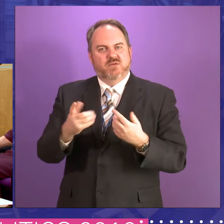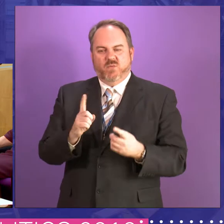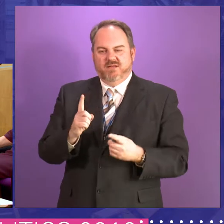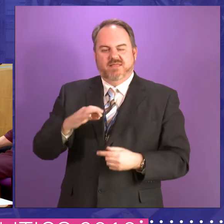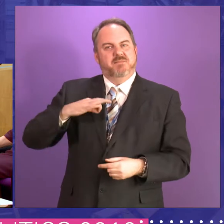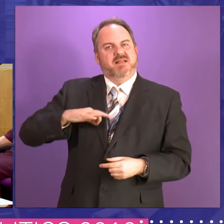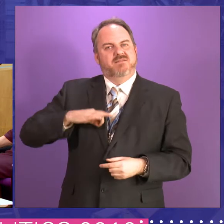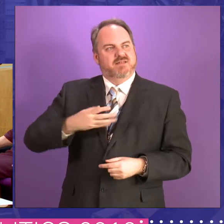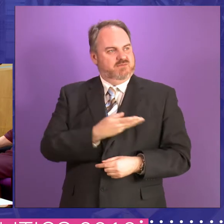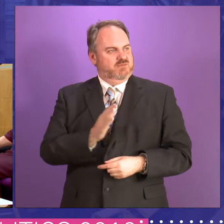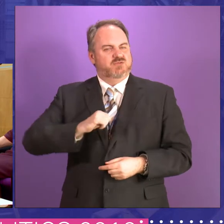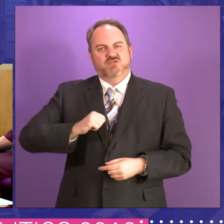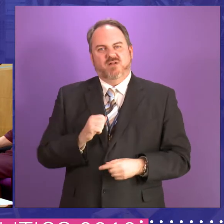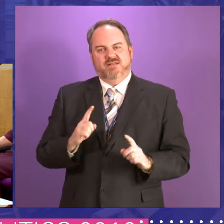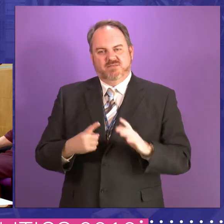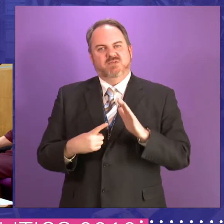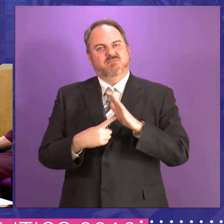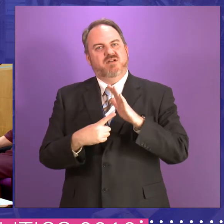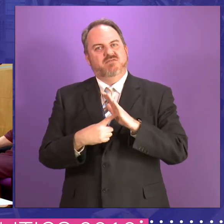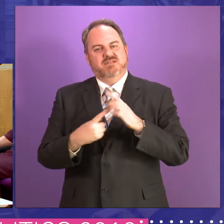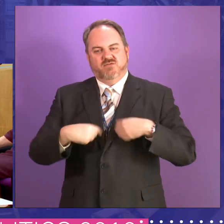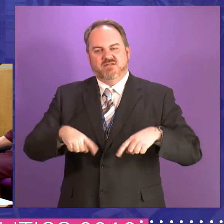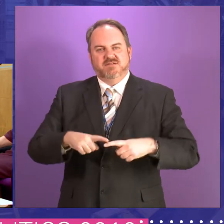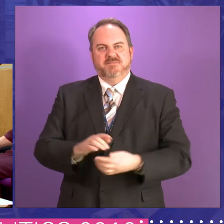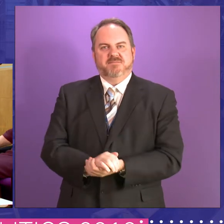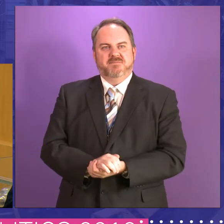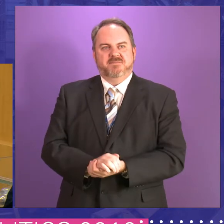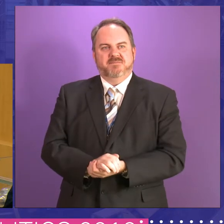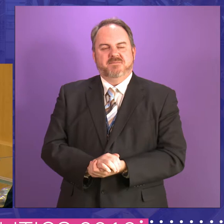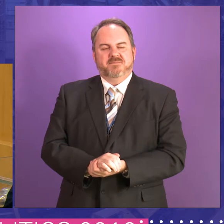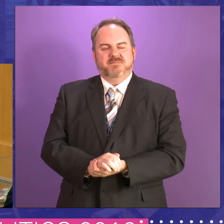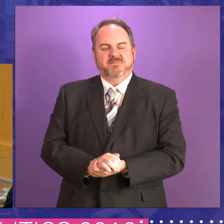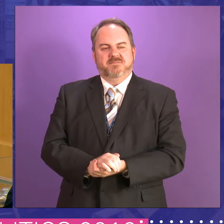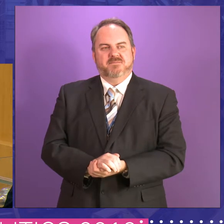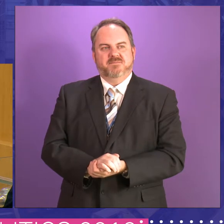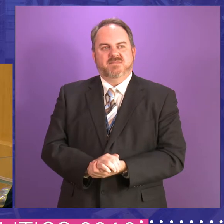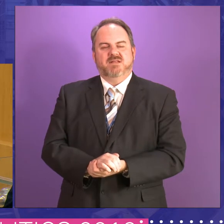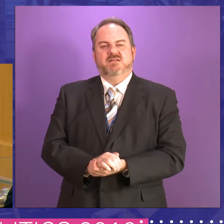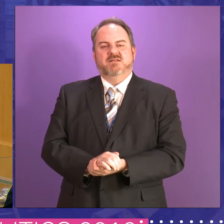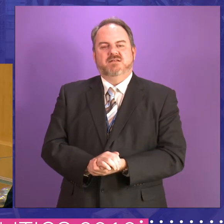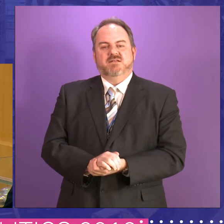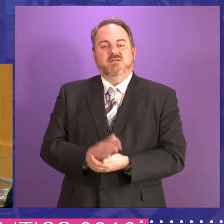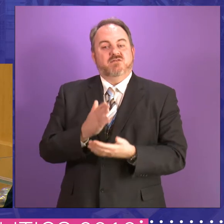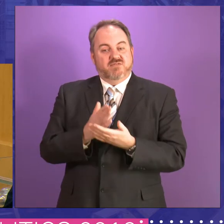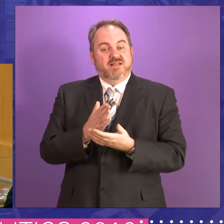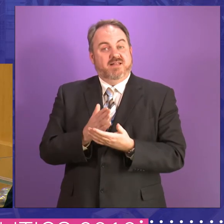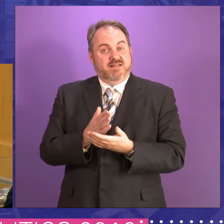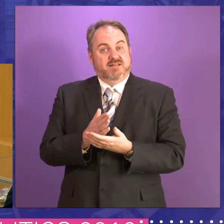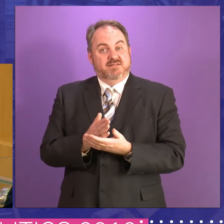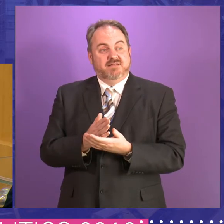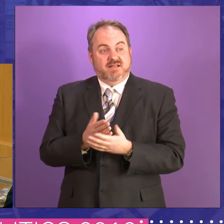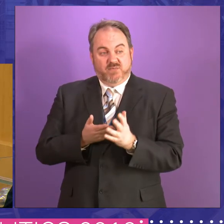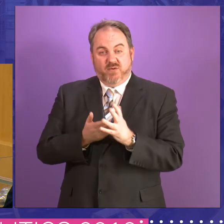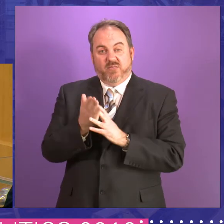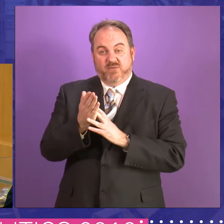influence that they, that was allowed, I have, maybe, maybe these will come out, uh, later as the process of this evening